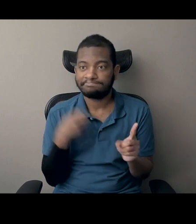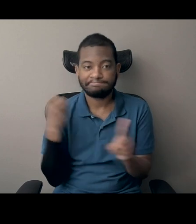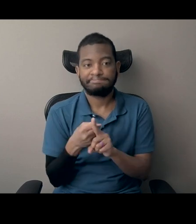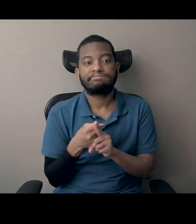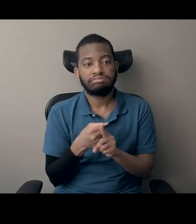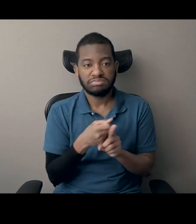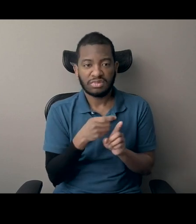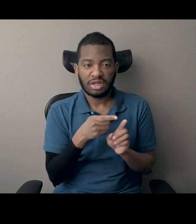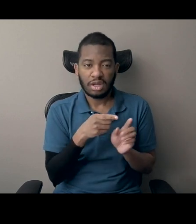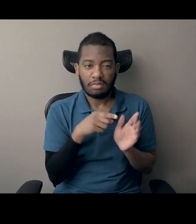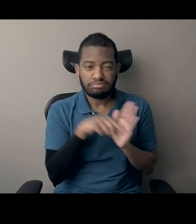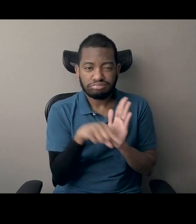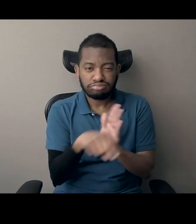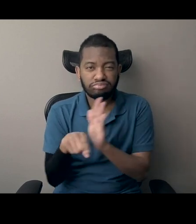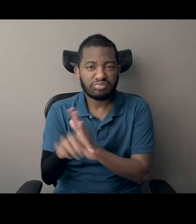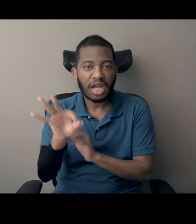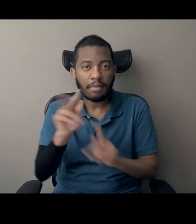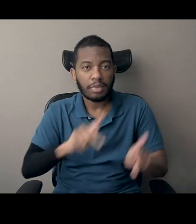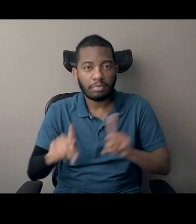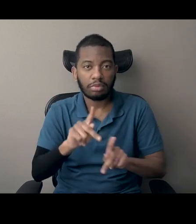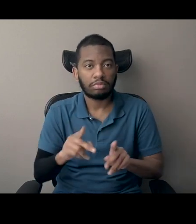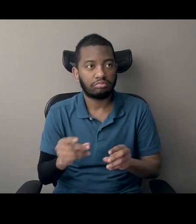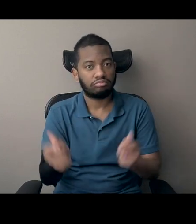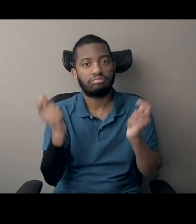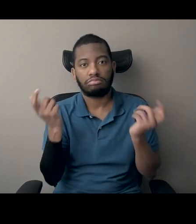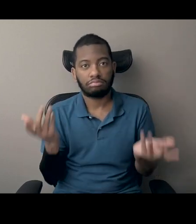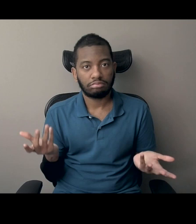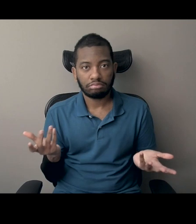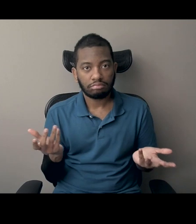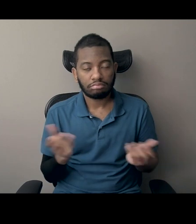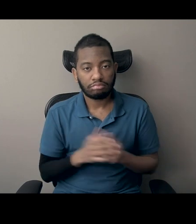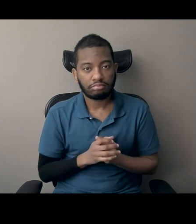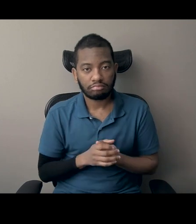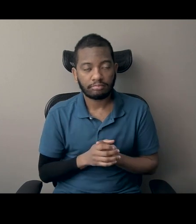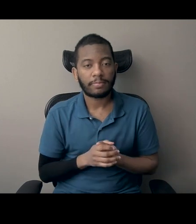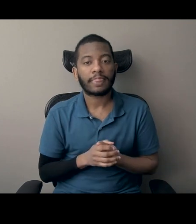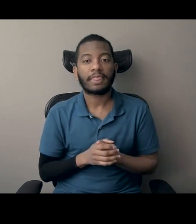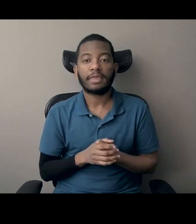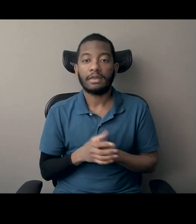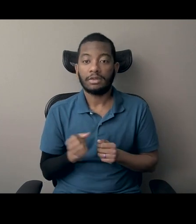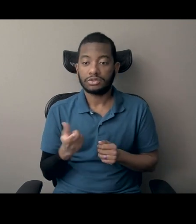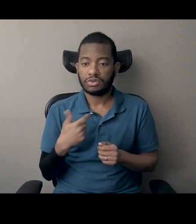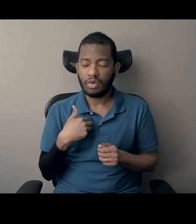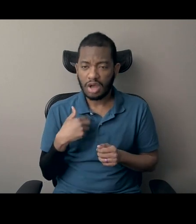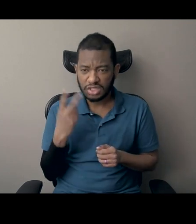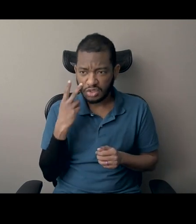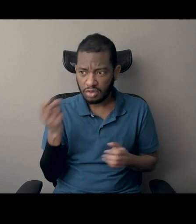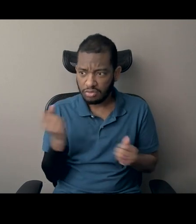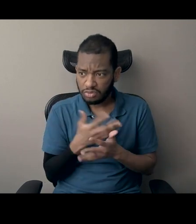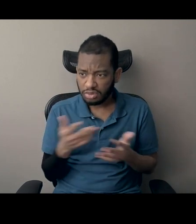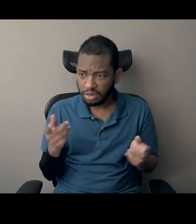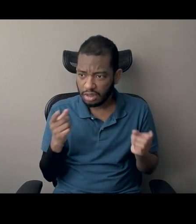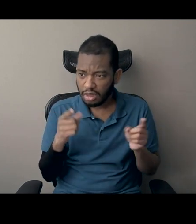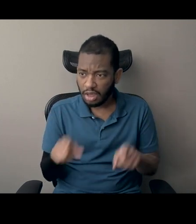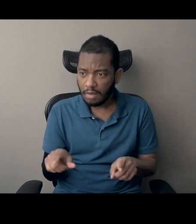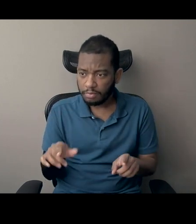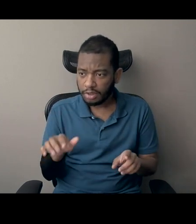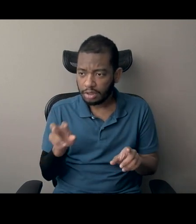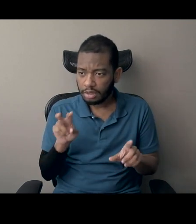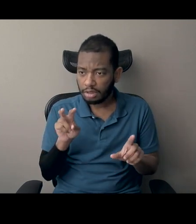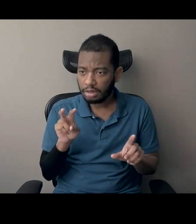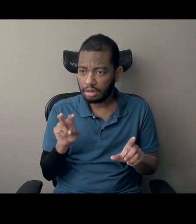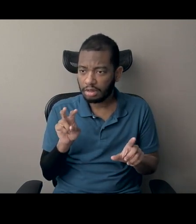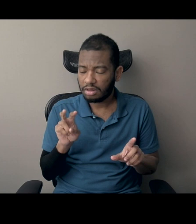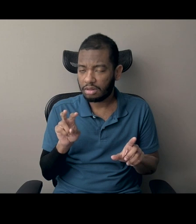that unfold. And then side by side, I'm looking at my infant son, and I'd never seen anything like that happen in my